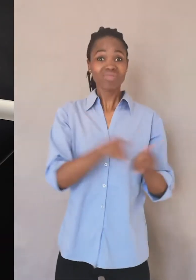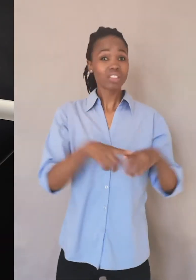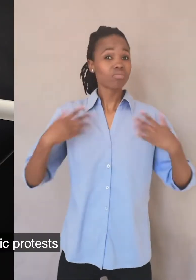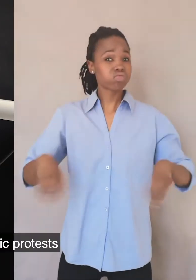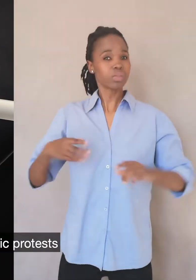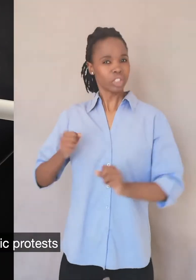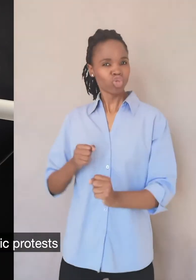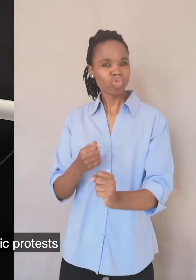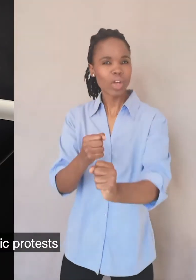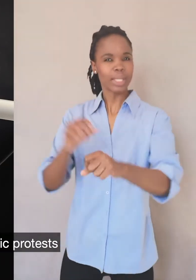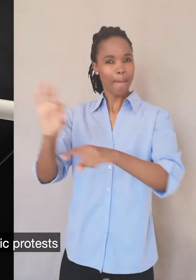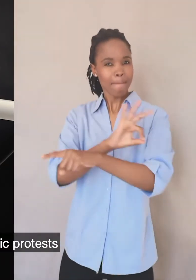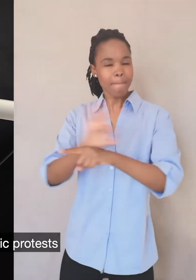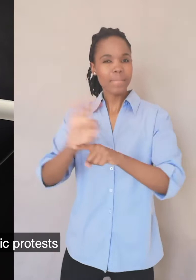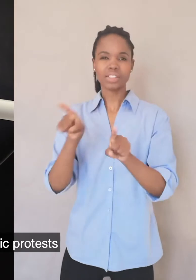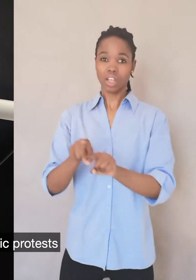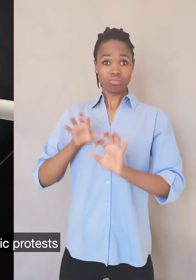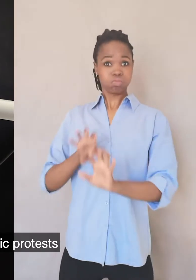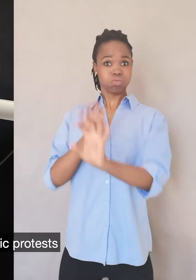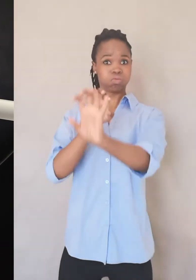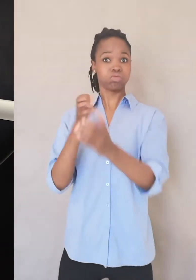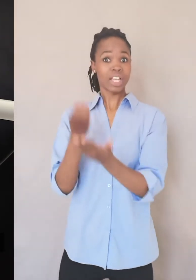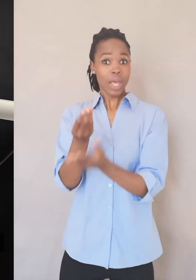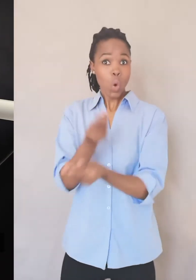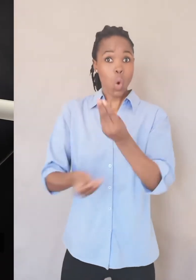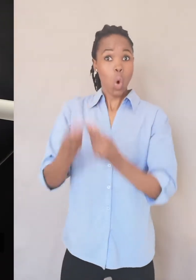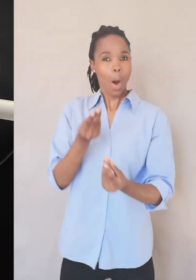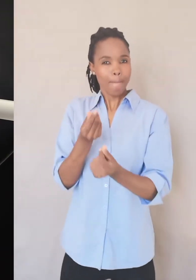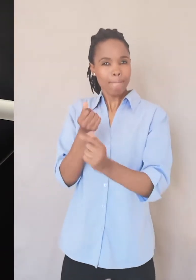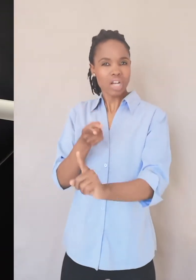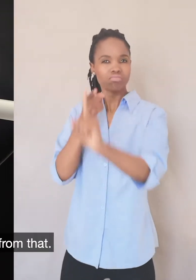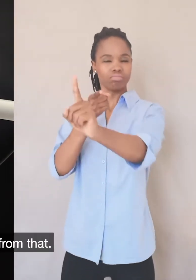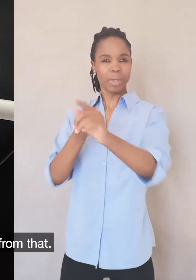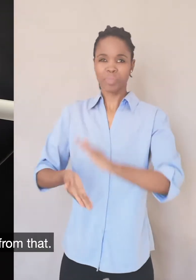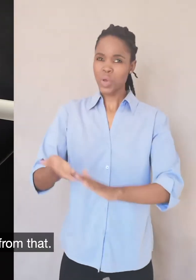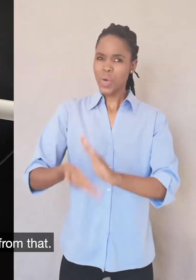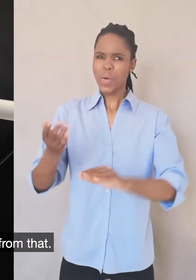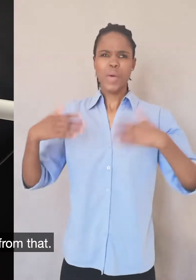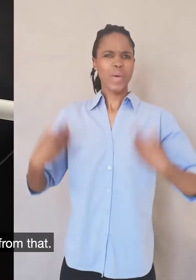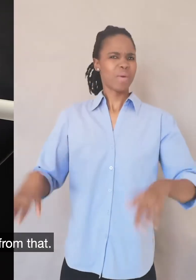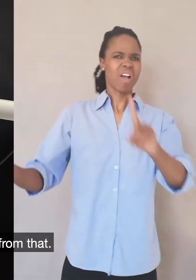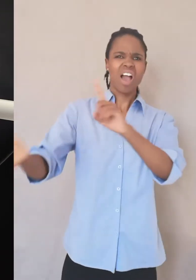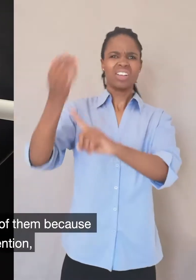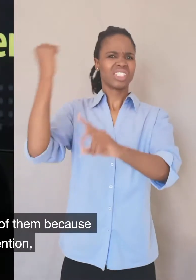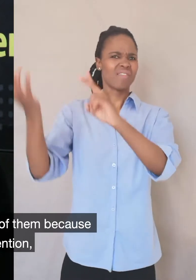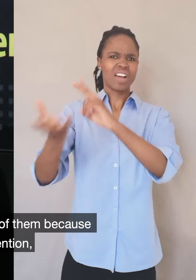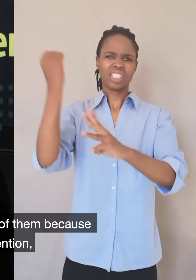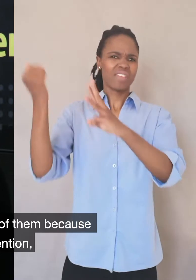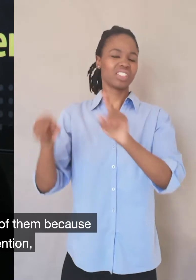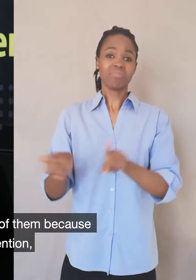If you look at the economic protests that took place and the success he got from that. Well, let's go through some of them